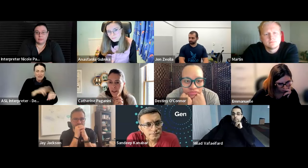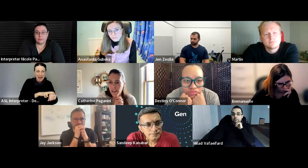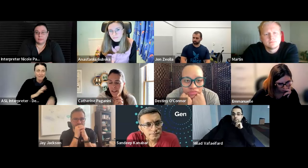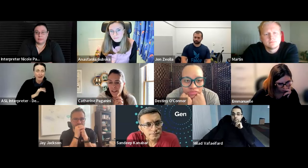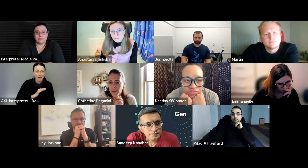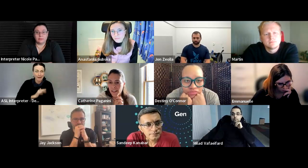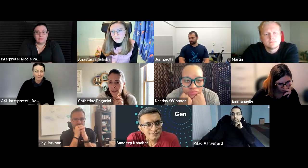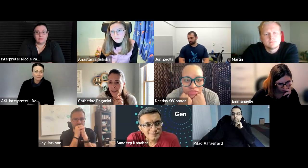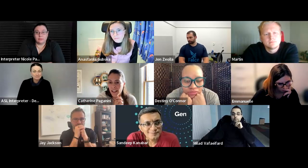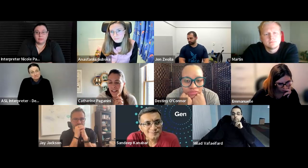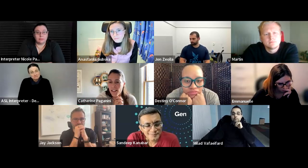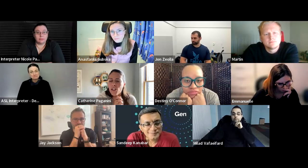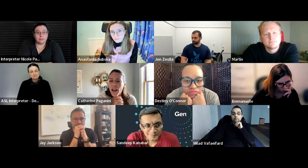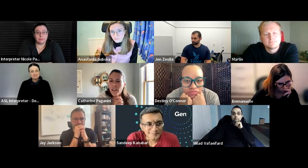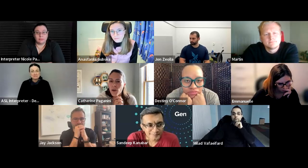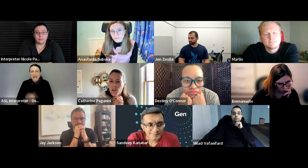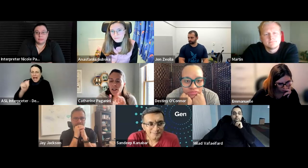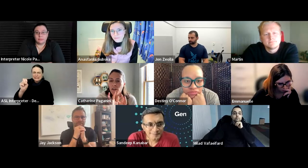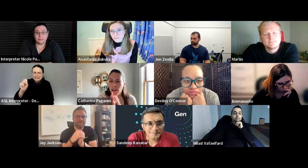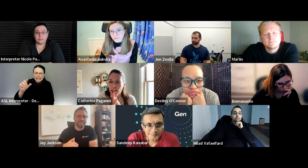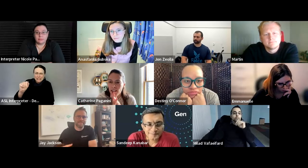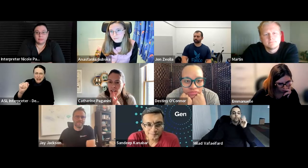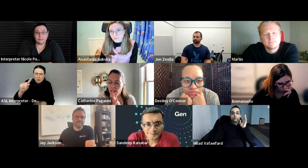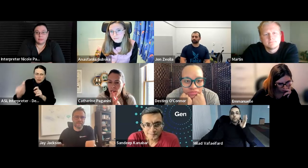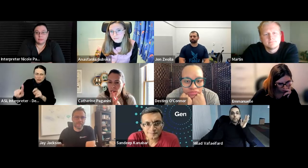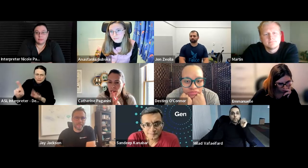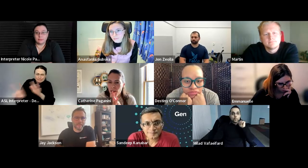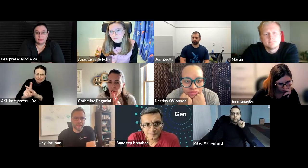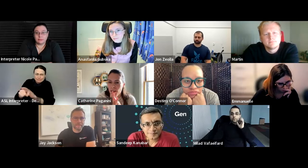anastasia did you have any questions i know that